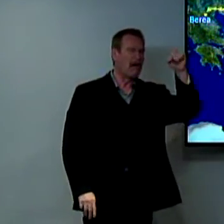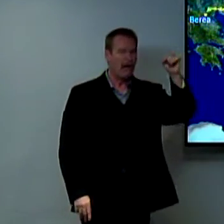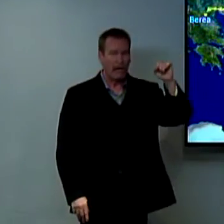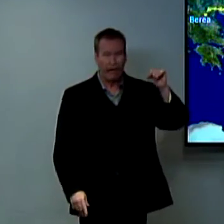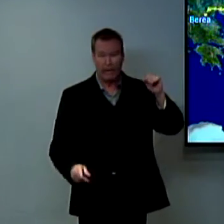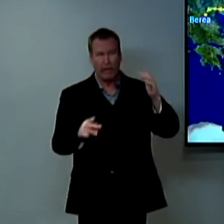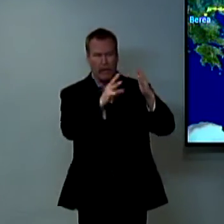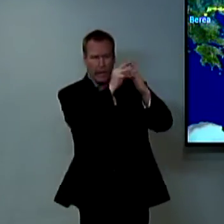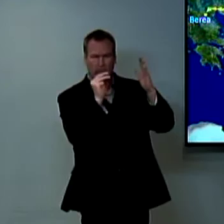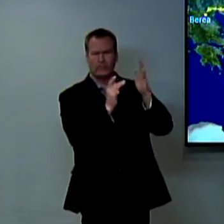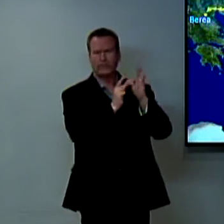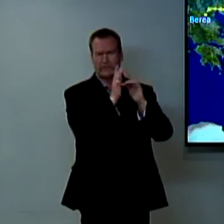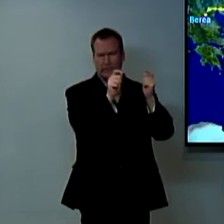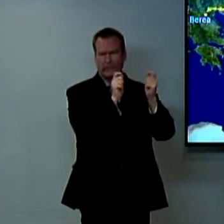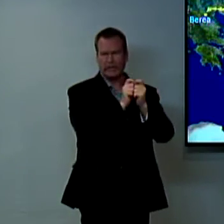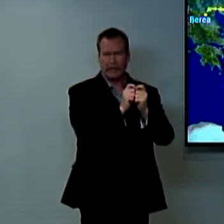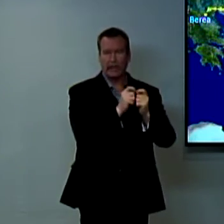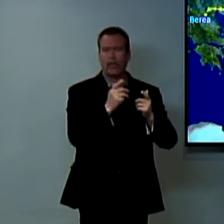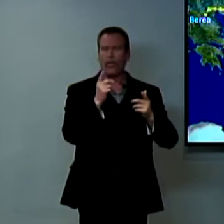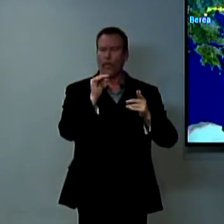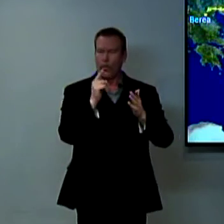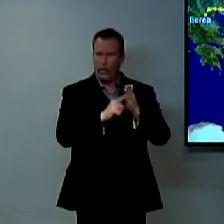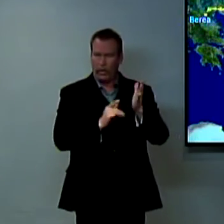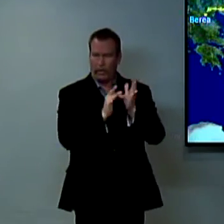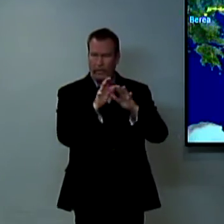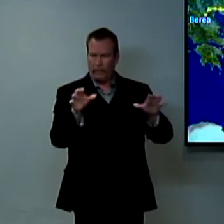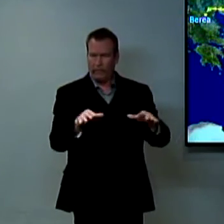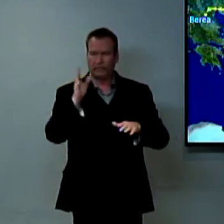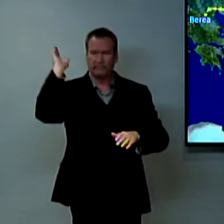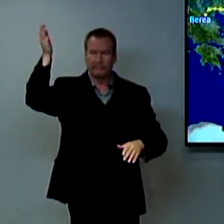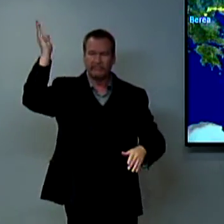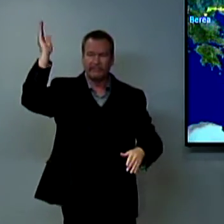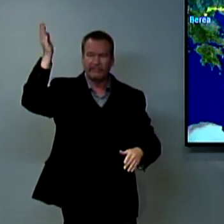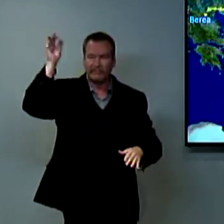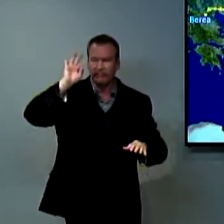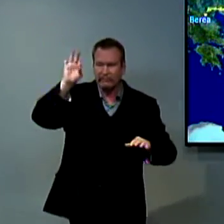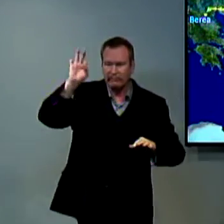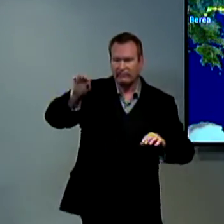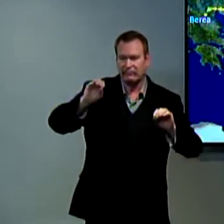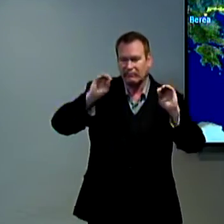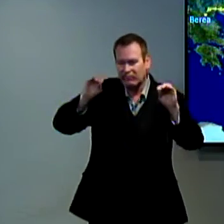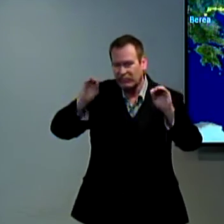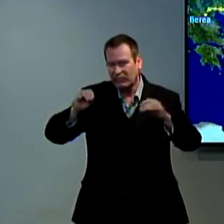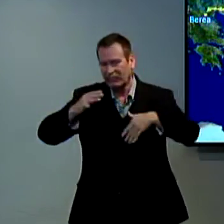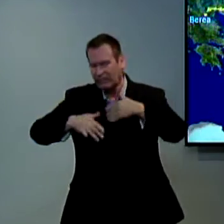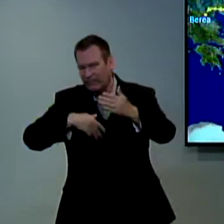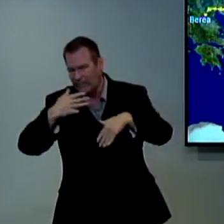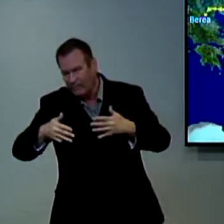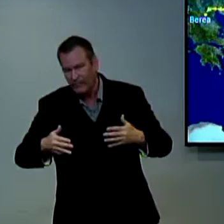maybe a person says oh yes I am I'm imitating Jesus Christ exactly I do what Jesus does I preach I teach